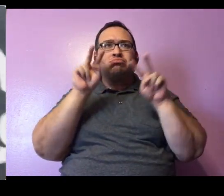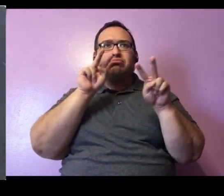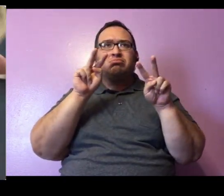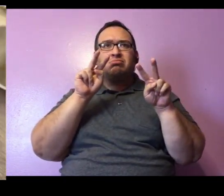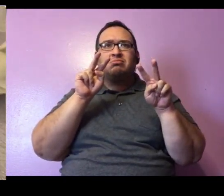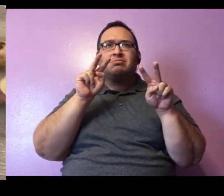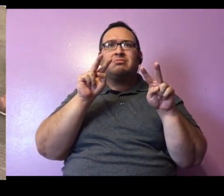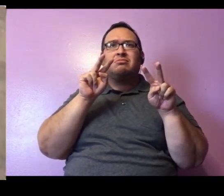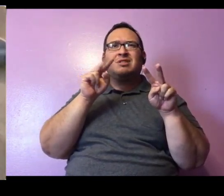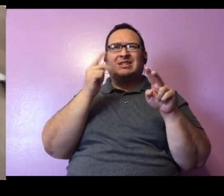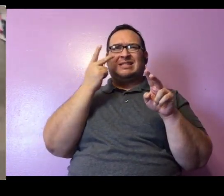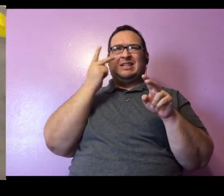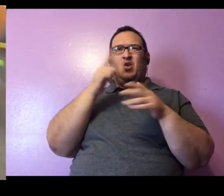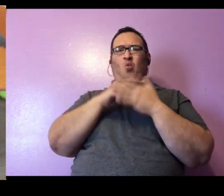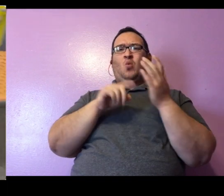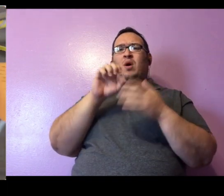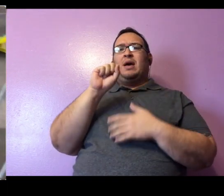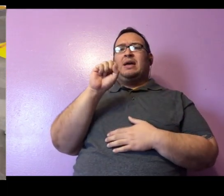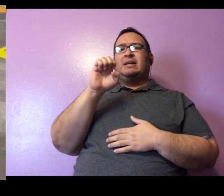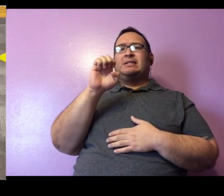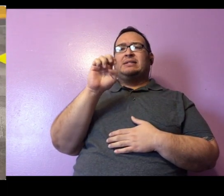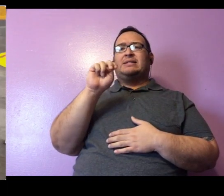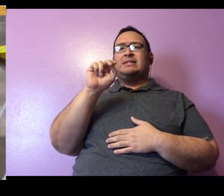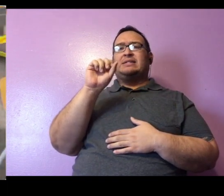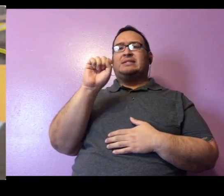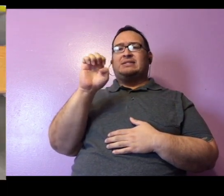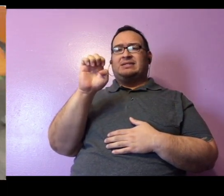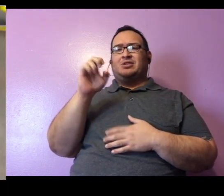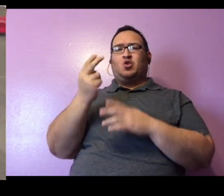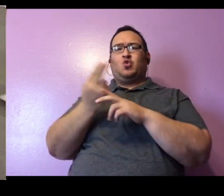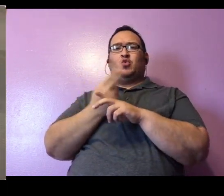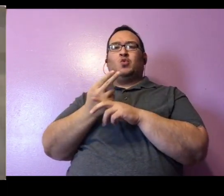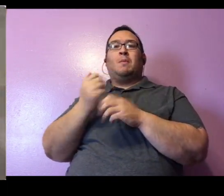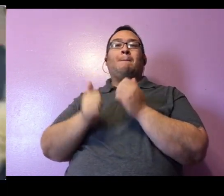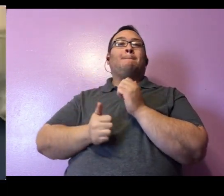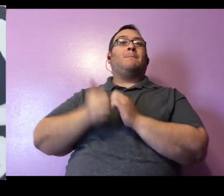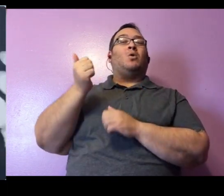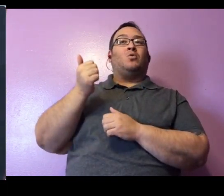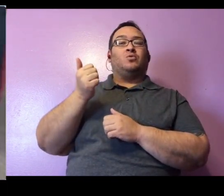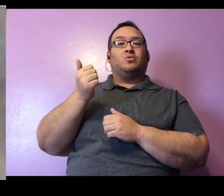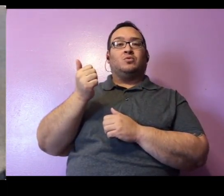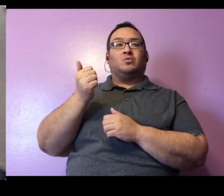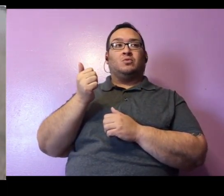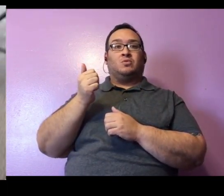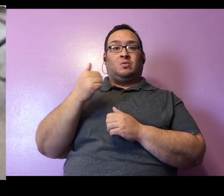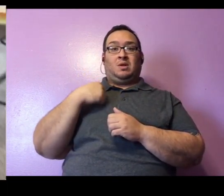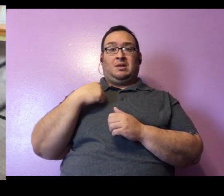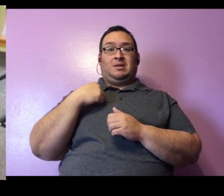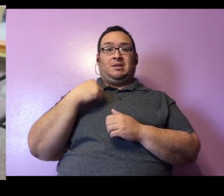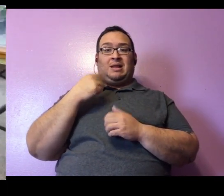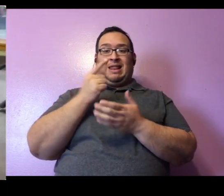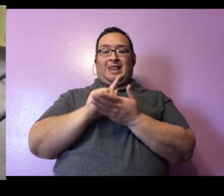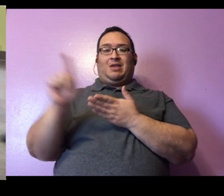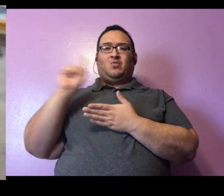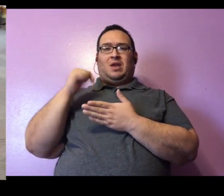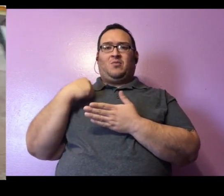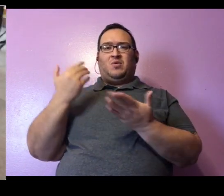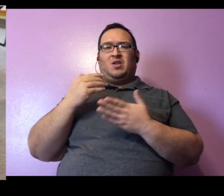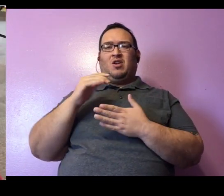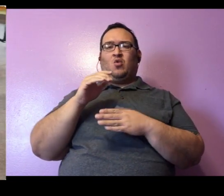look at what scents I think it uses the most. Now when I was here with you guys last week and Rico the